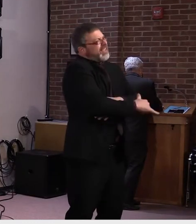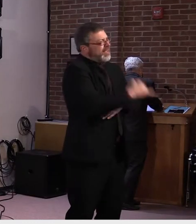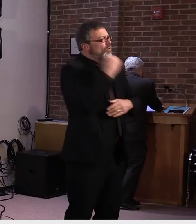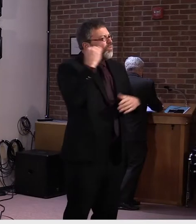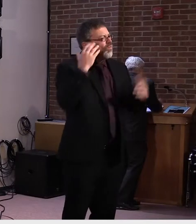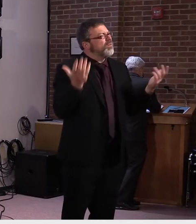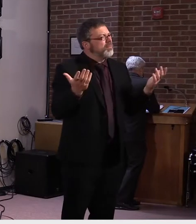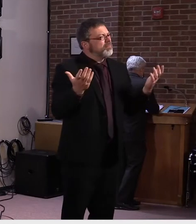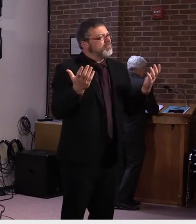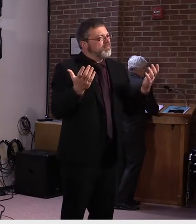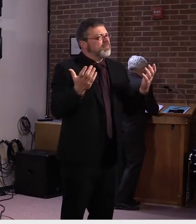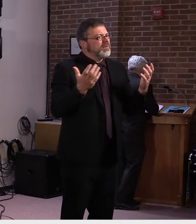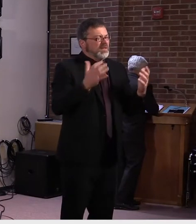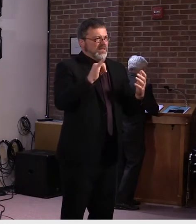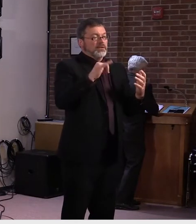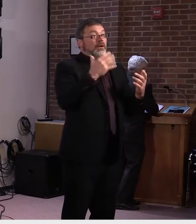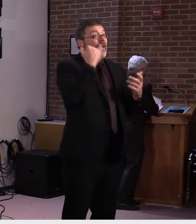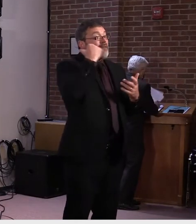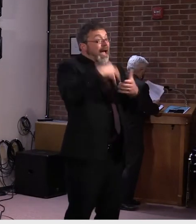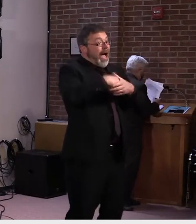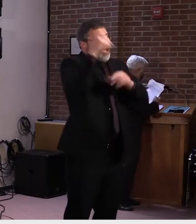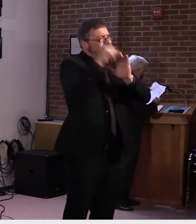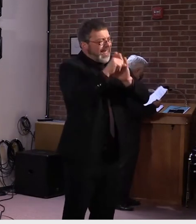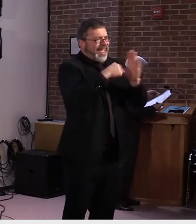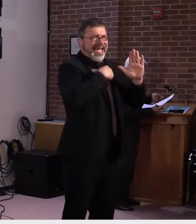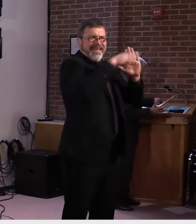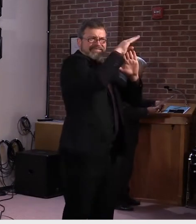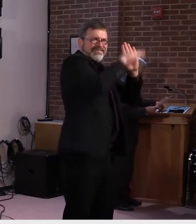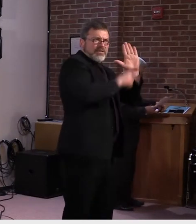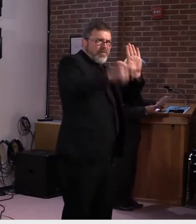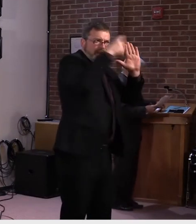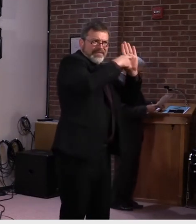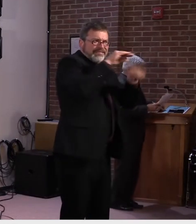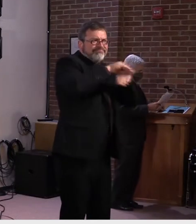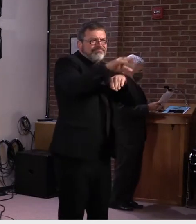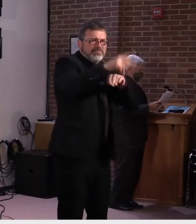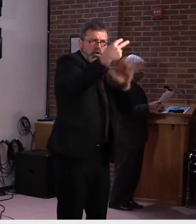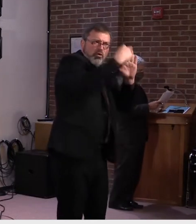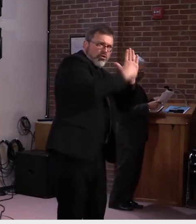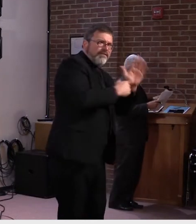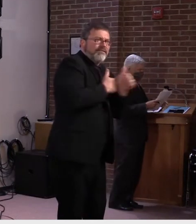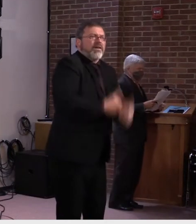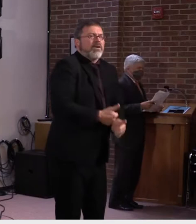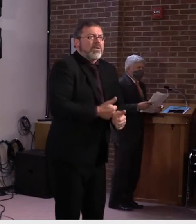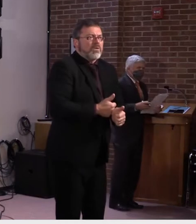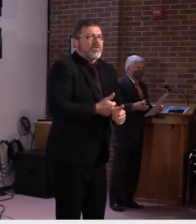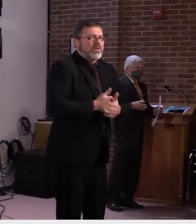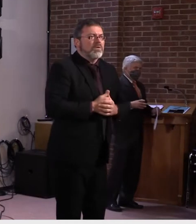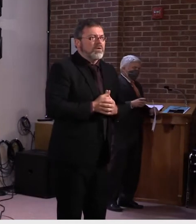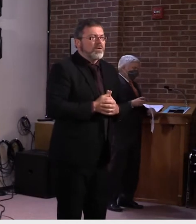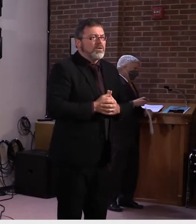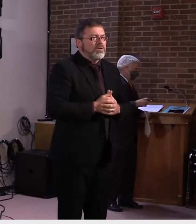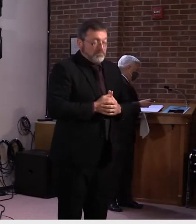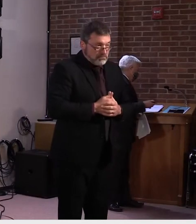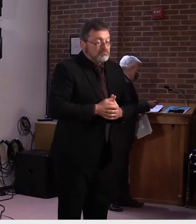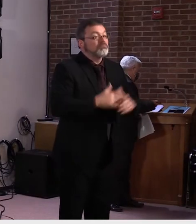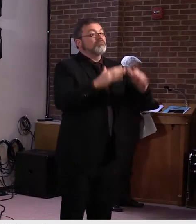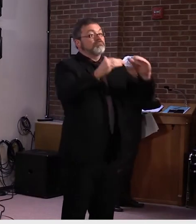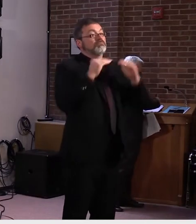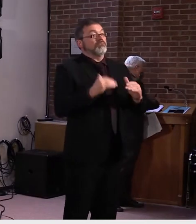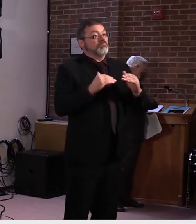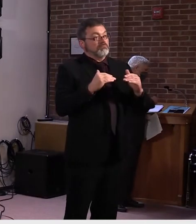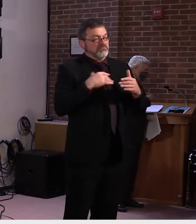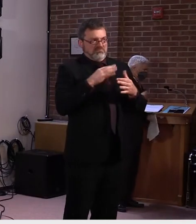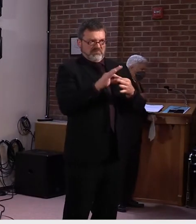Switching gears, let's talk about school reopening, which will happen just three weeks from today.